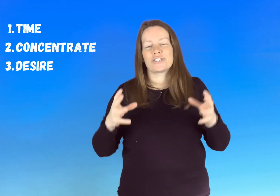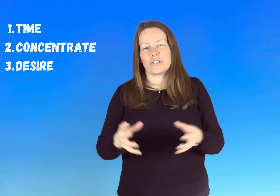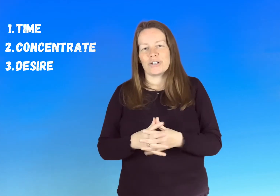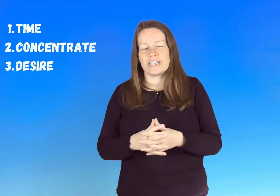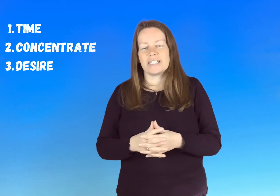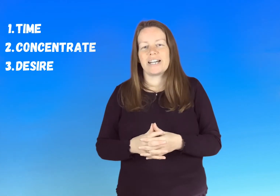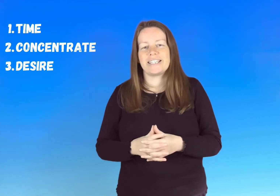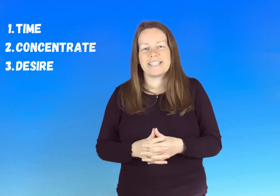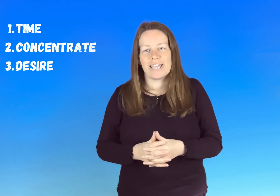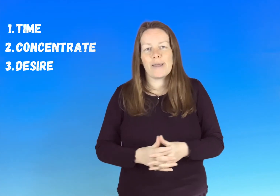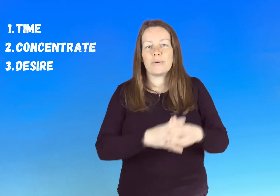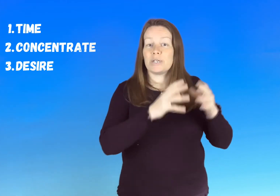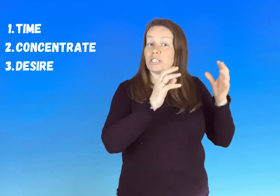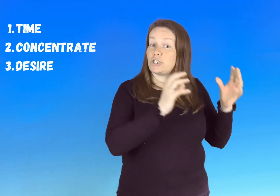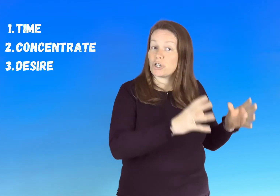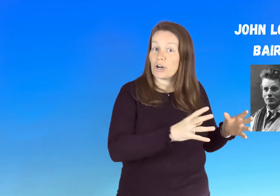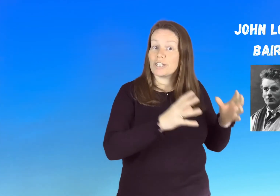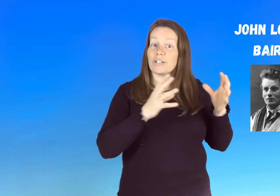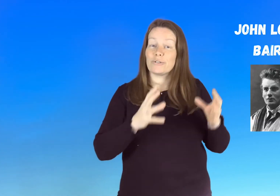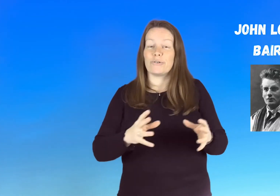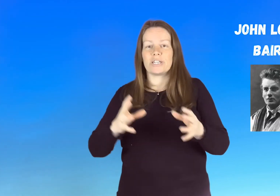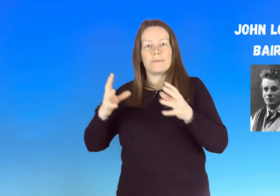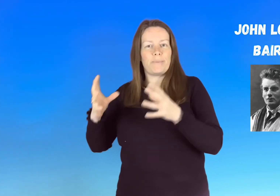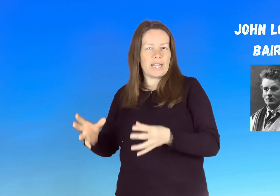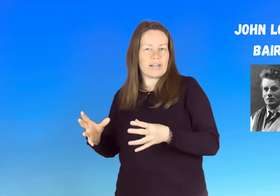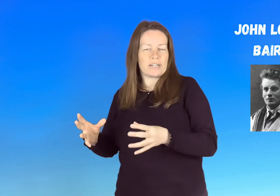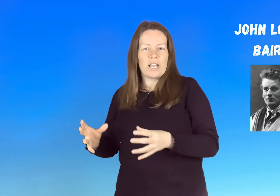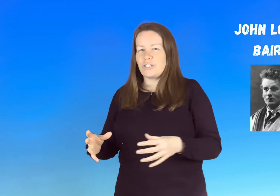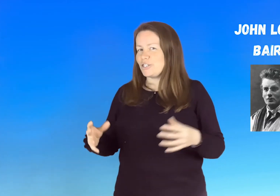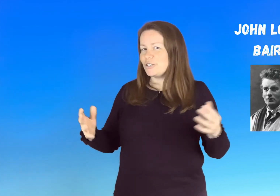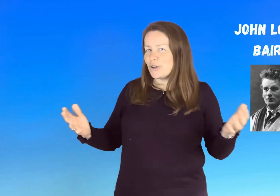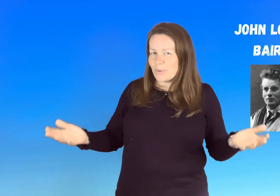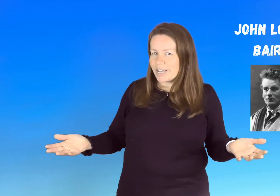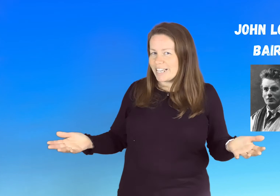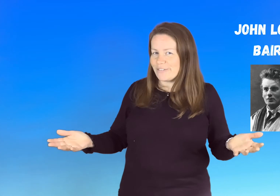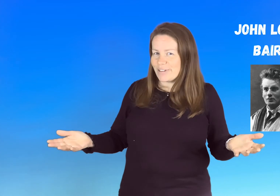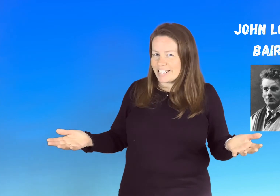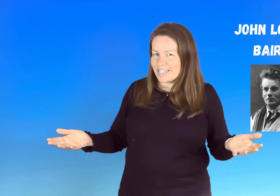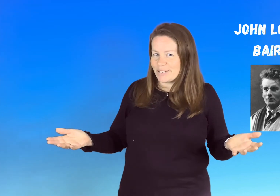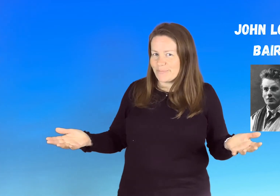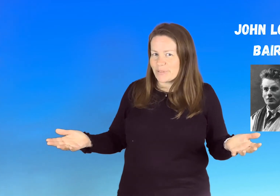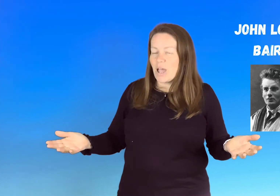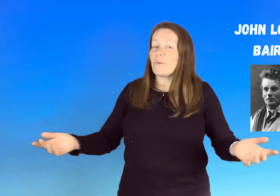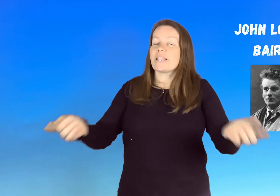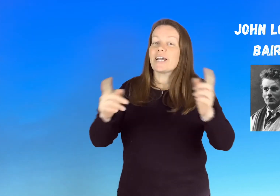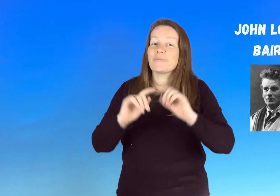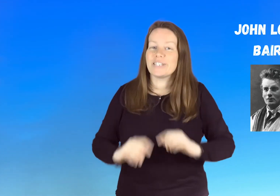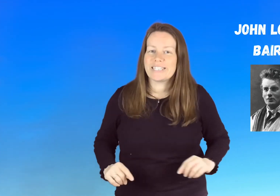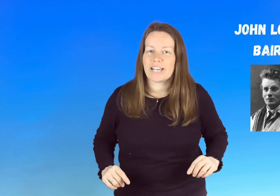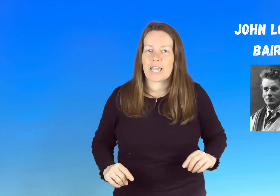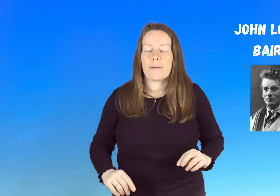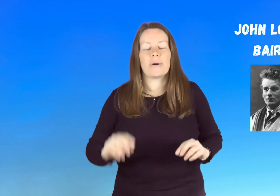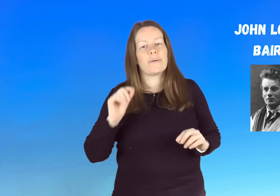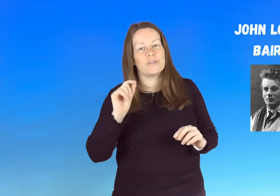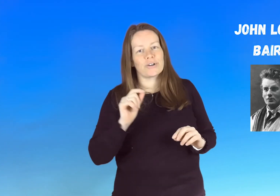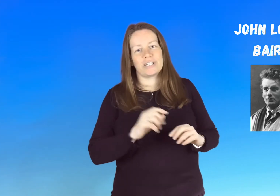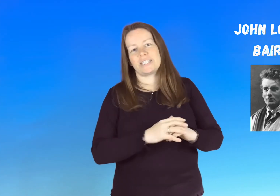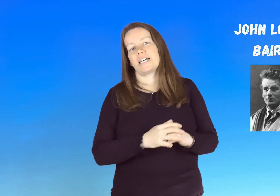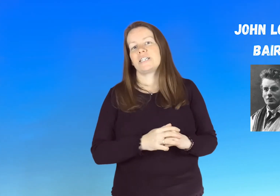scotland and his name is john logie beard do you know what he invented well i am going to tell you but i'm not going to tell you